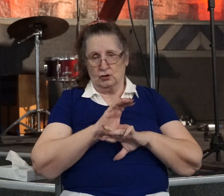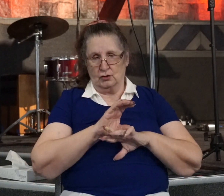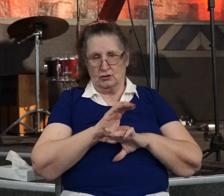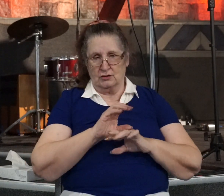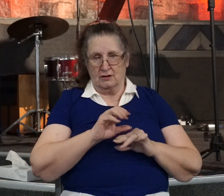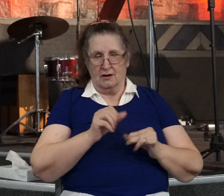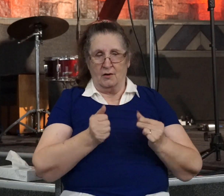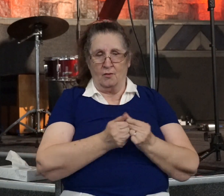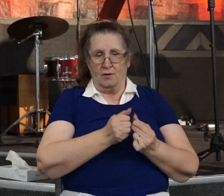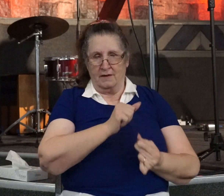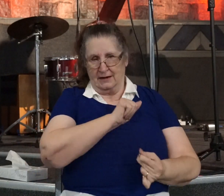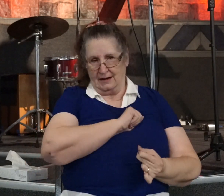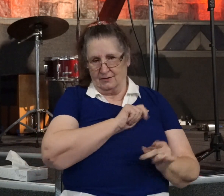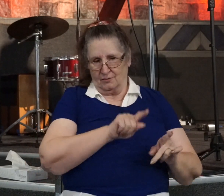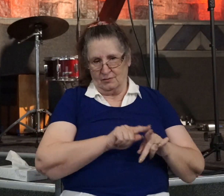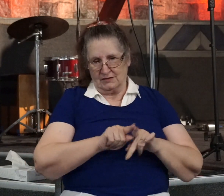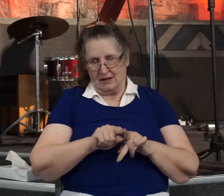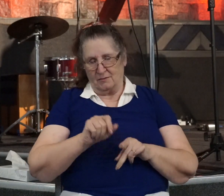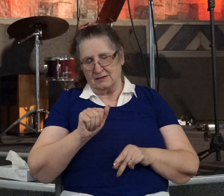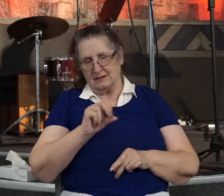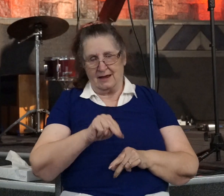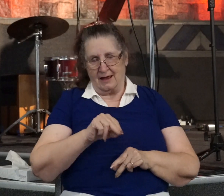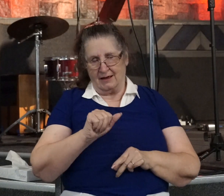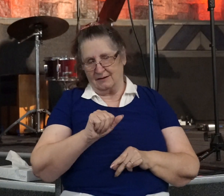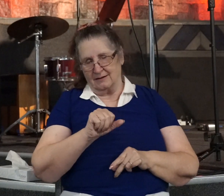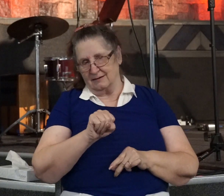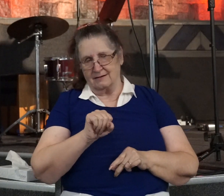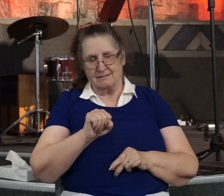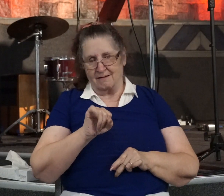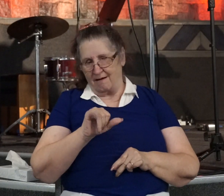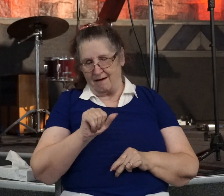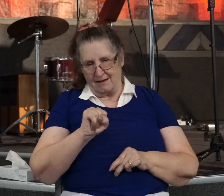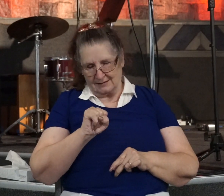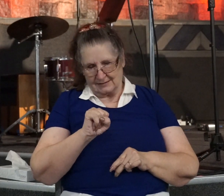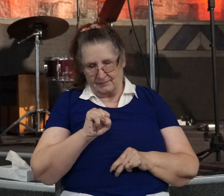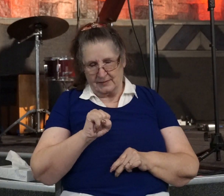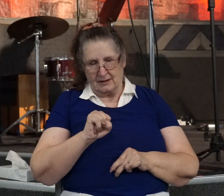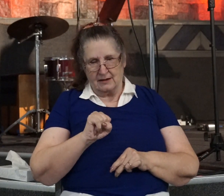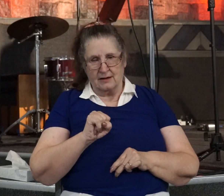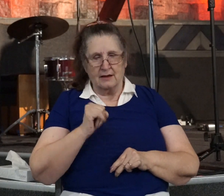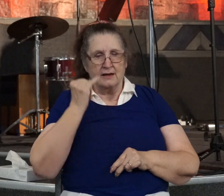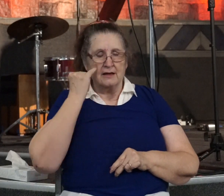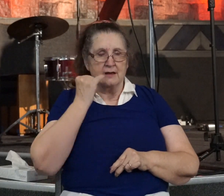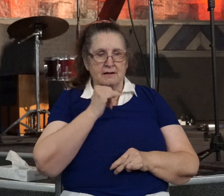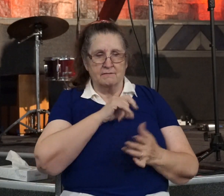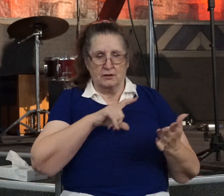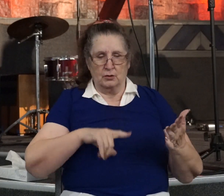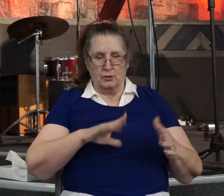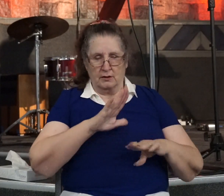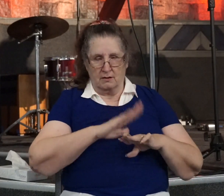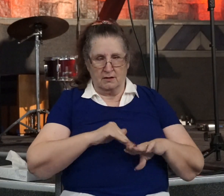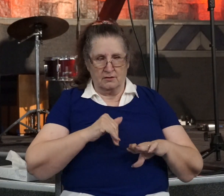like Ananias. A church that when the Lord calls on us as a whole or as individuals,